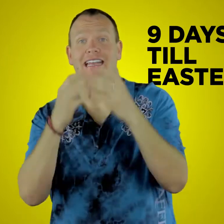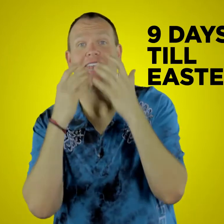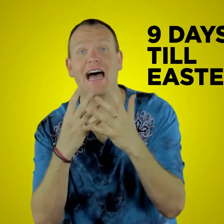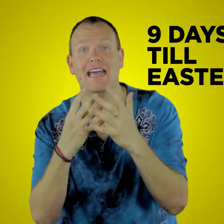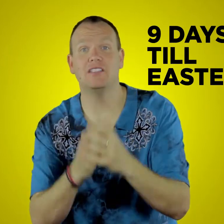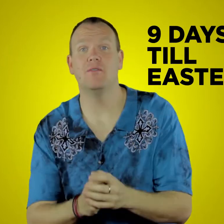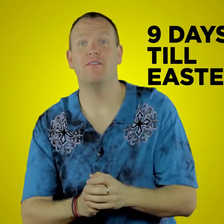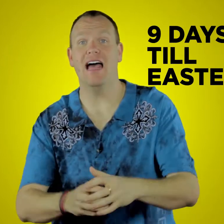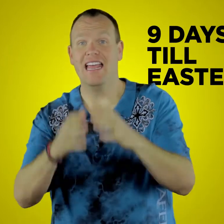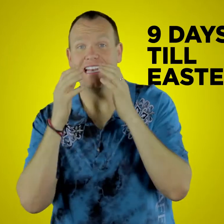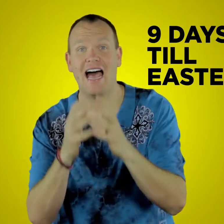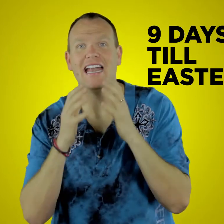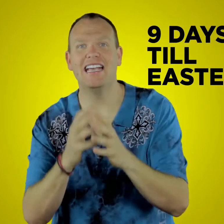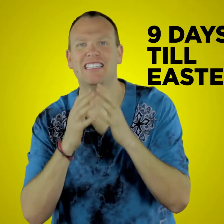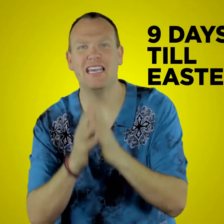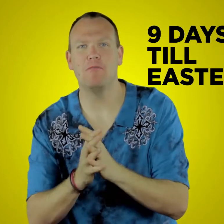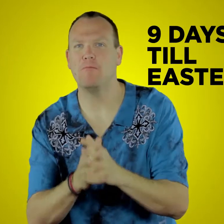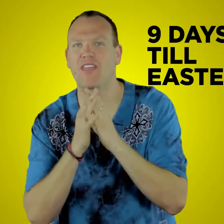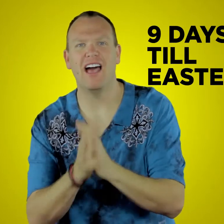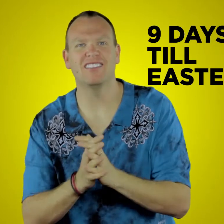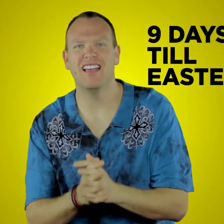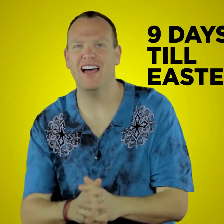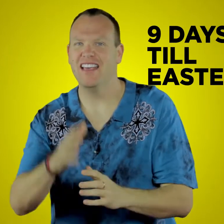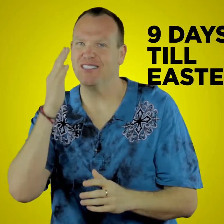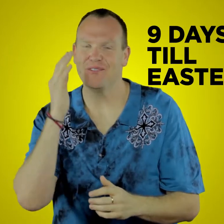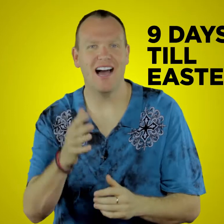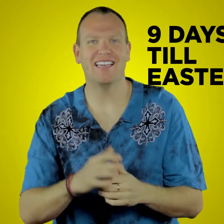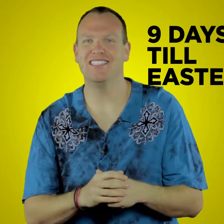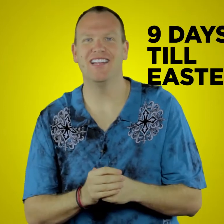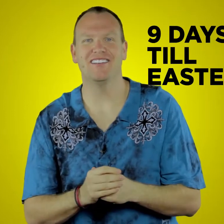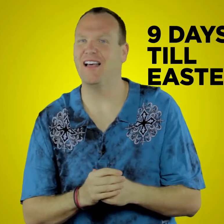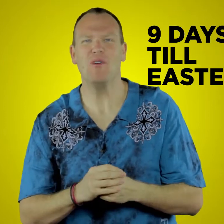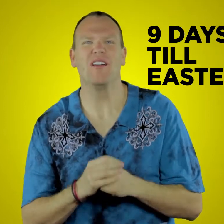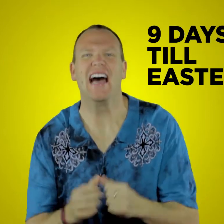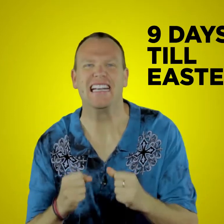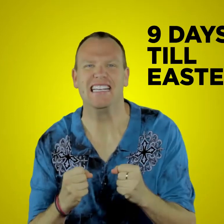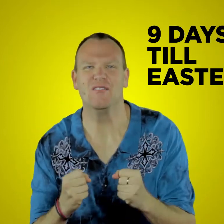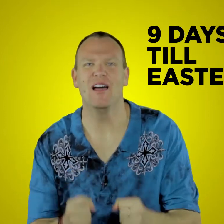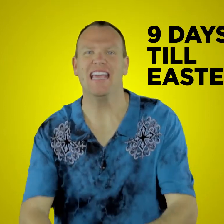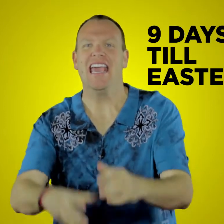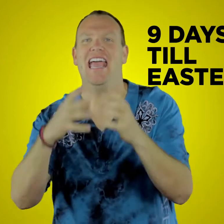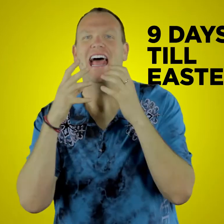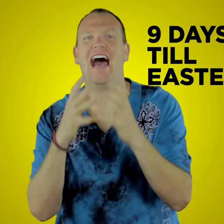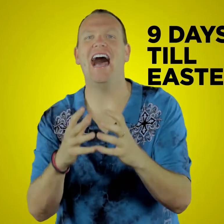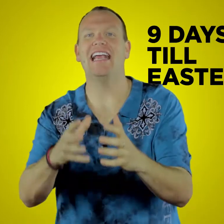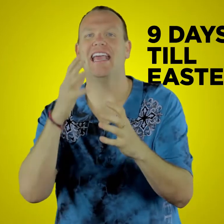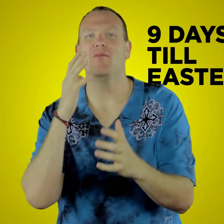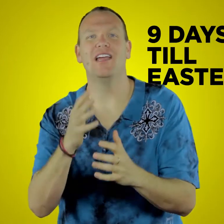Nine days to invite. Nine days to get people in the house of God so God can change their lives. We are nine days away and I can't wait